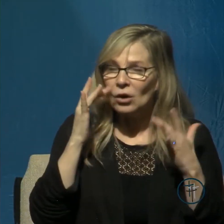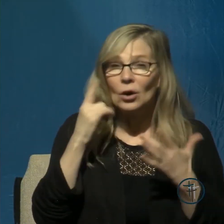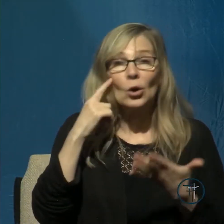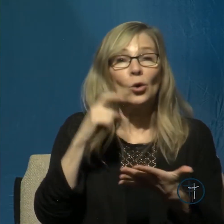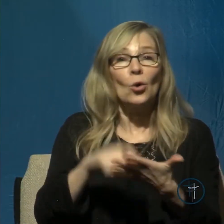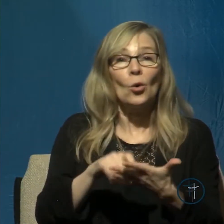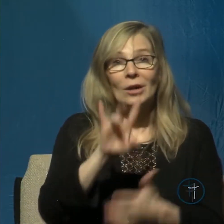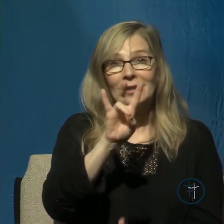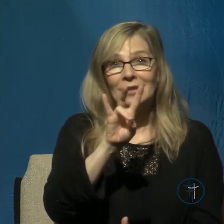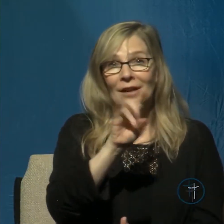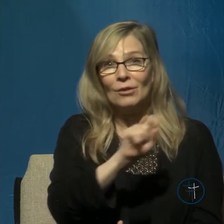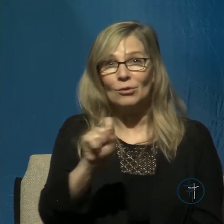He says,